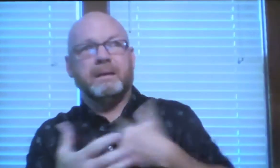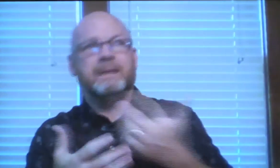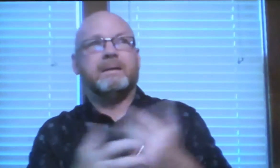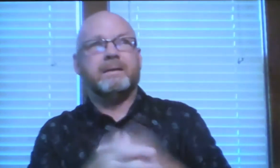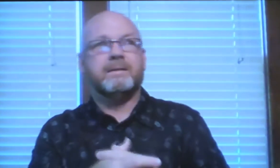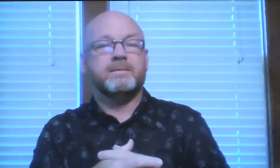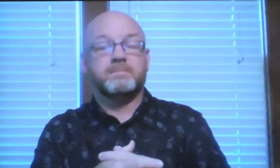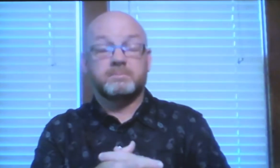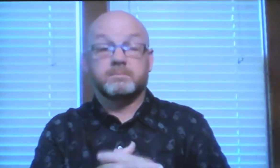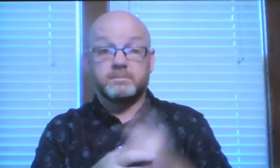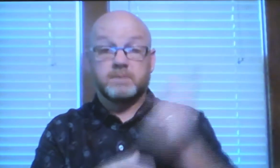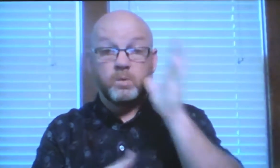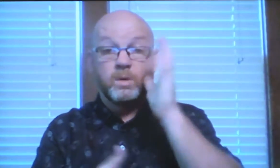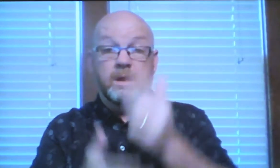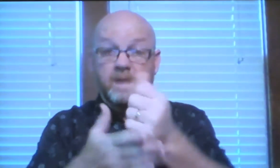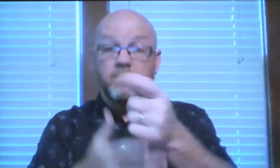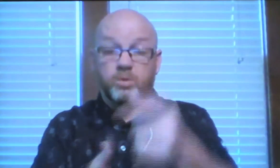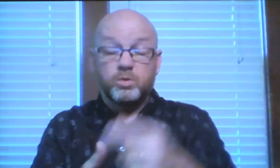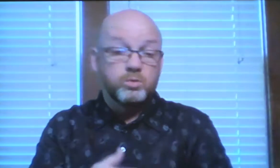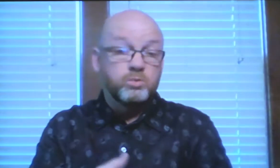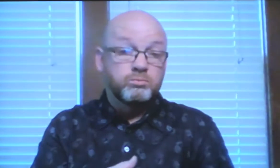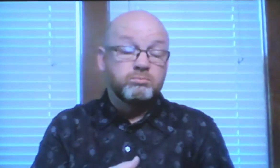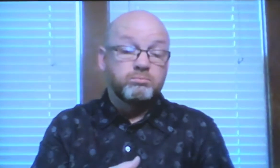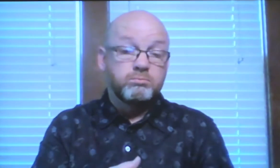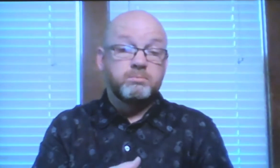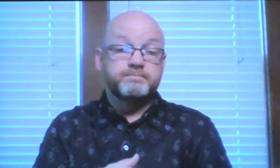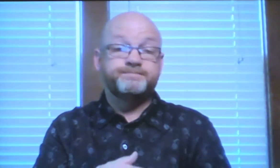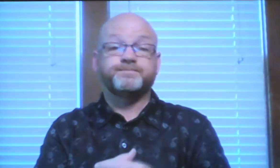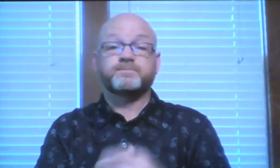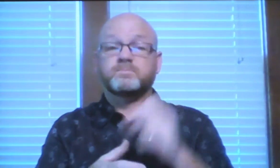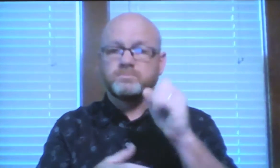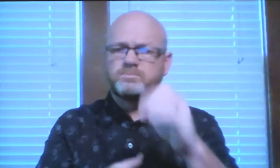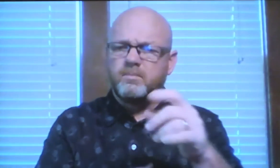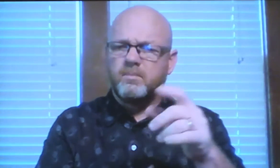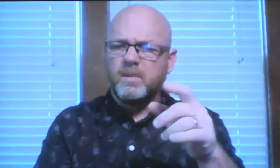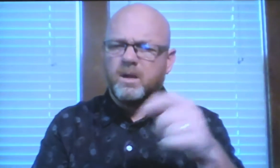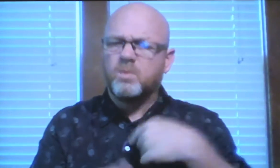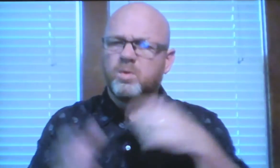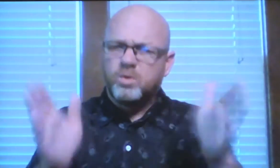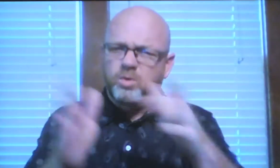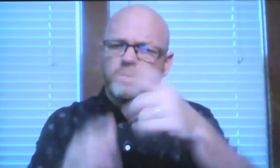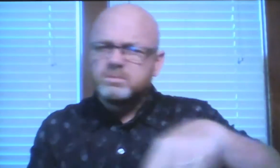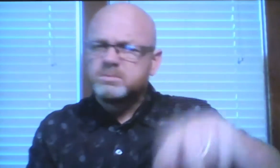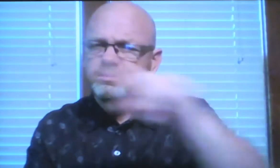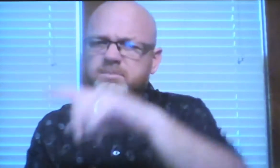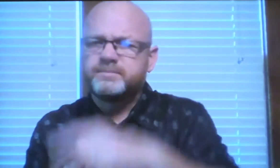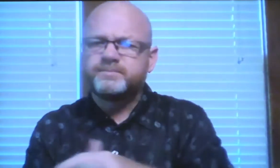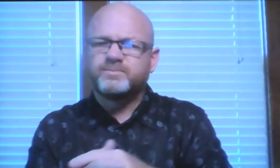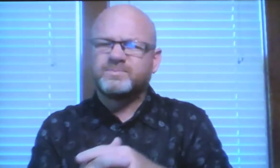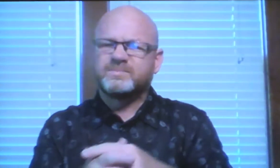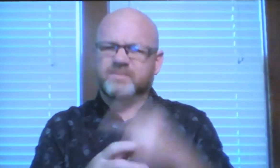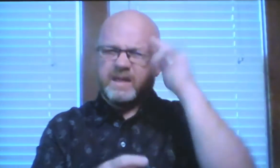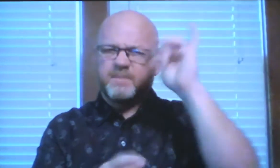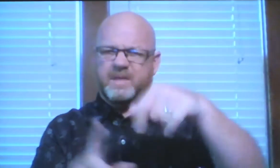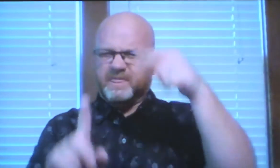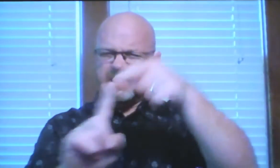right in. Please help me with faith. And God will help you. I encourage all of you